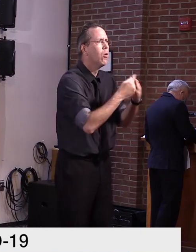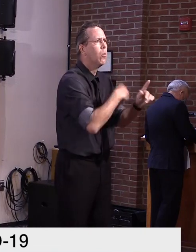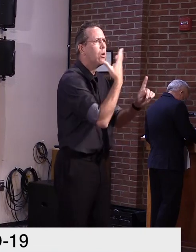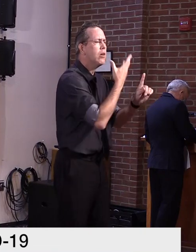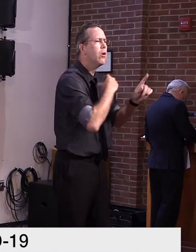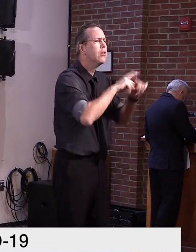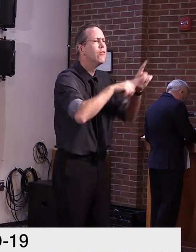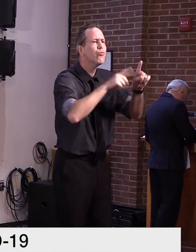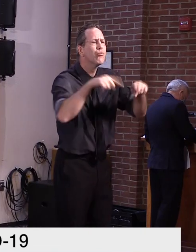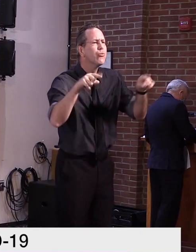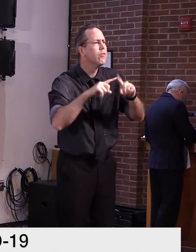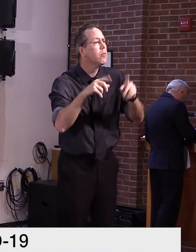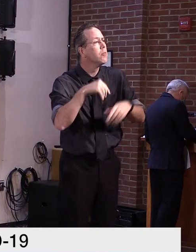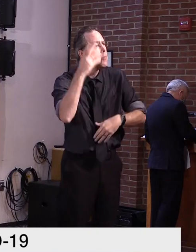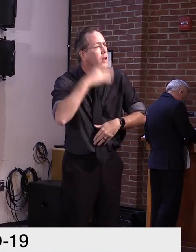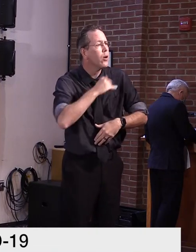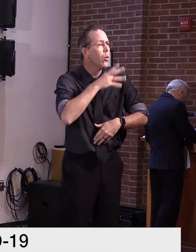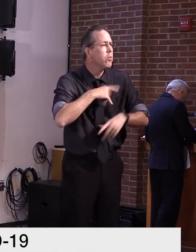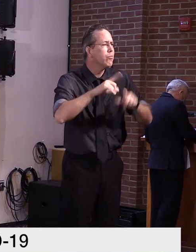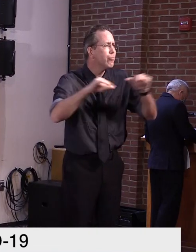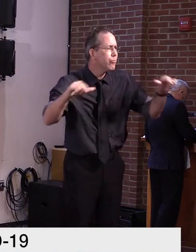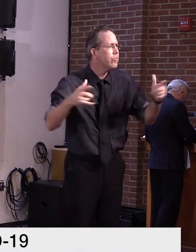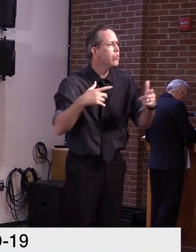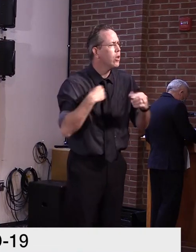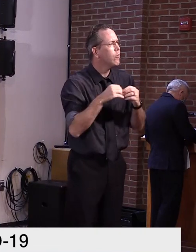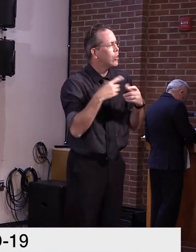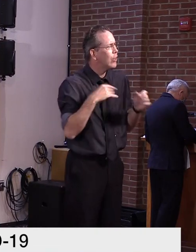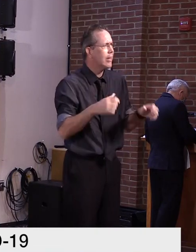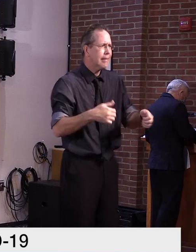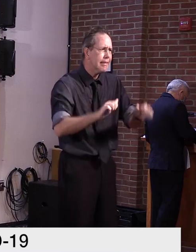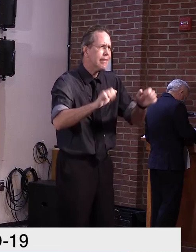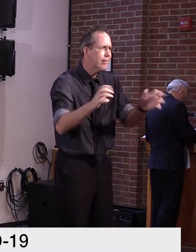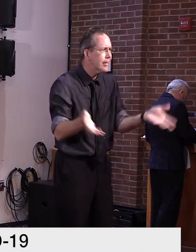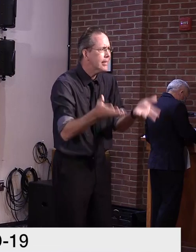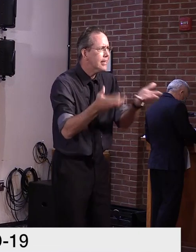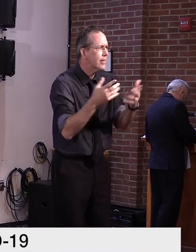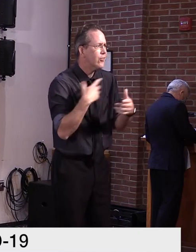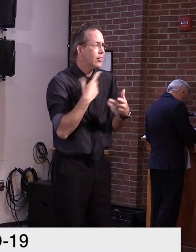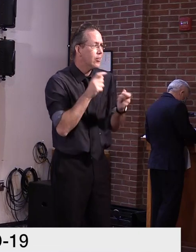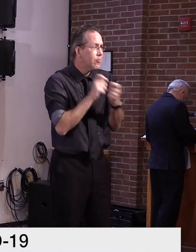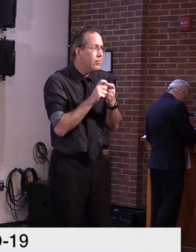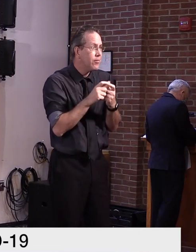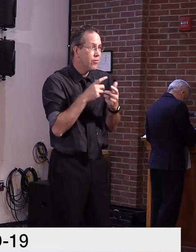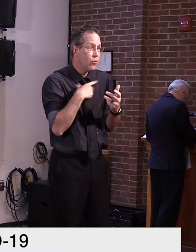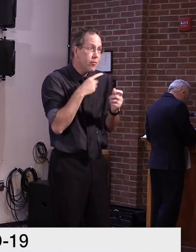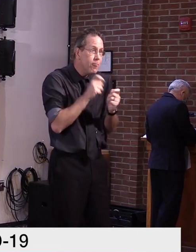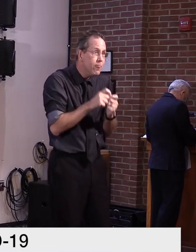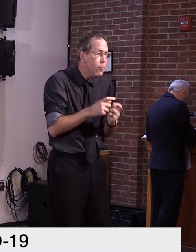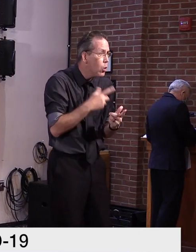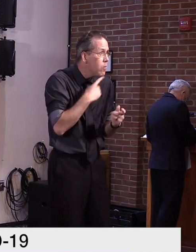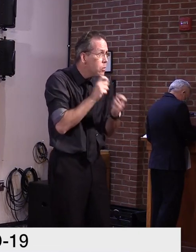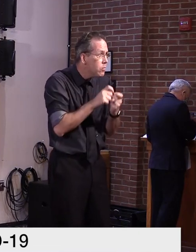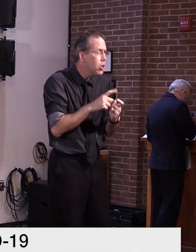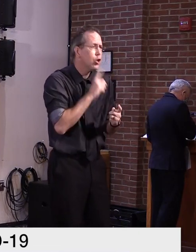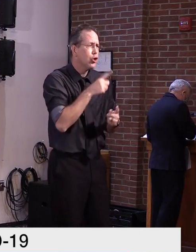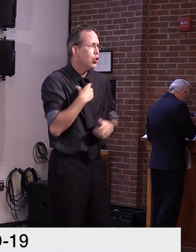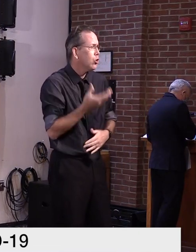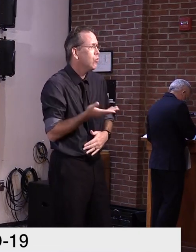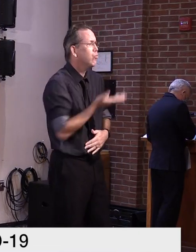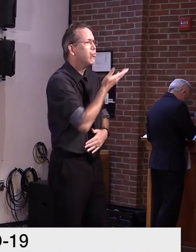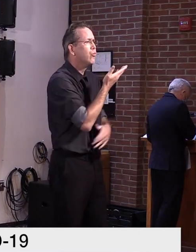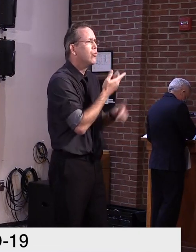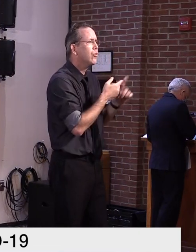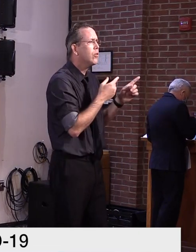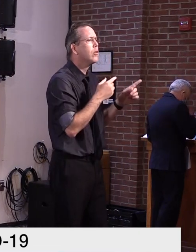so it's an, it's an ongoing effort, and if you want specific details, uh, happy to connect you with our Public Information Officer in the Office of